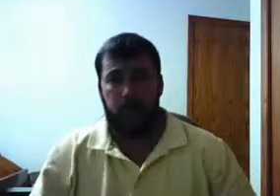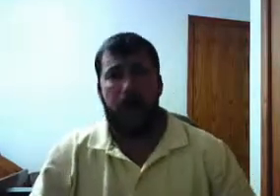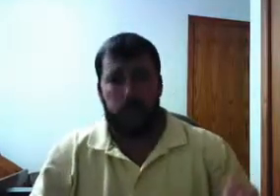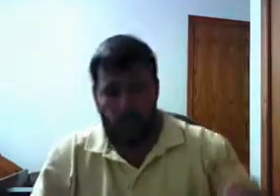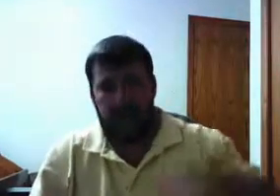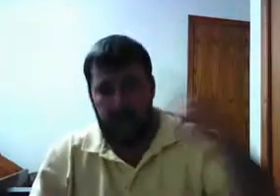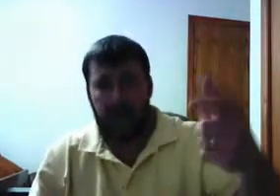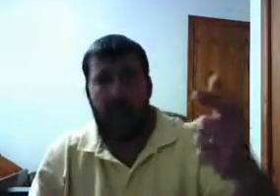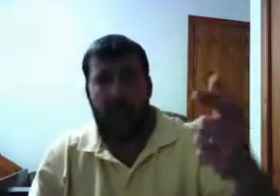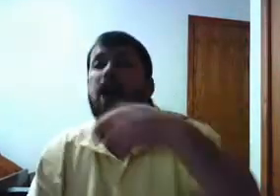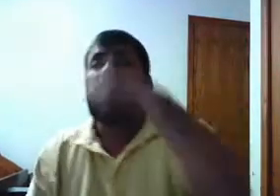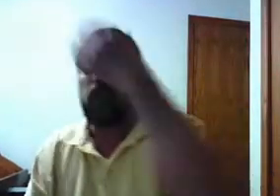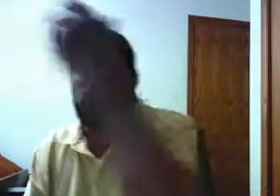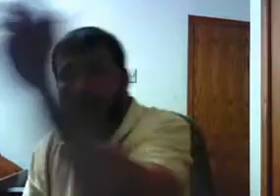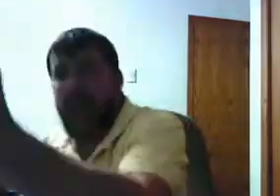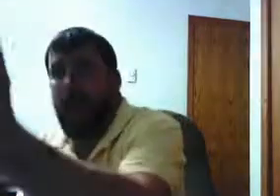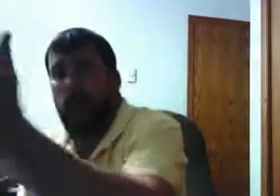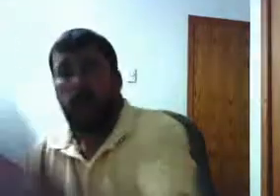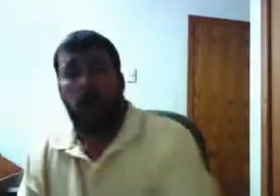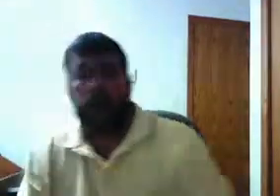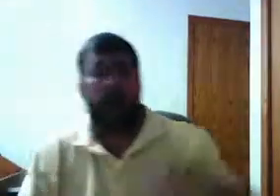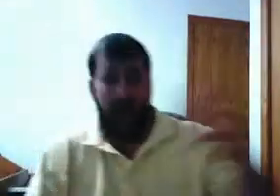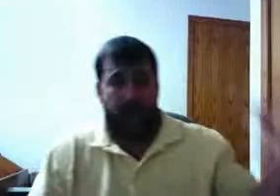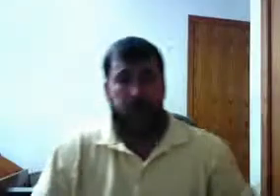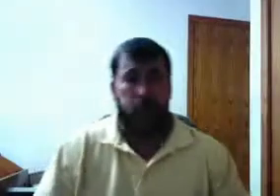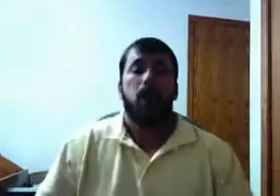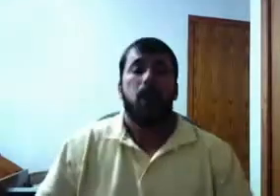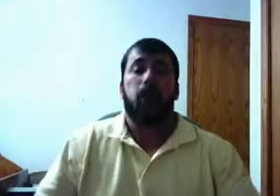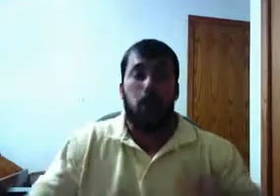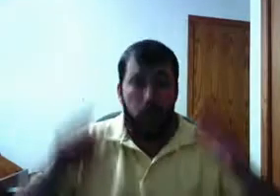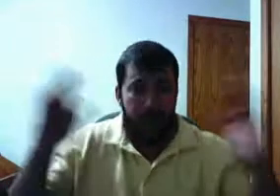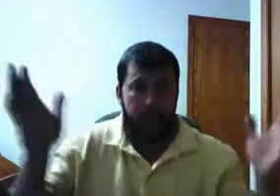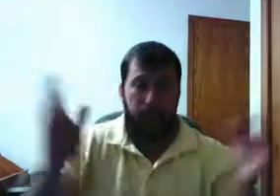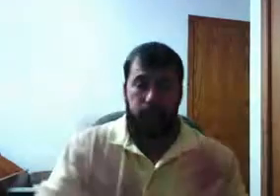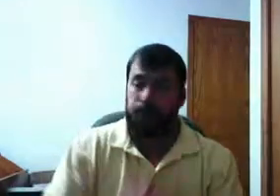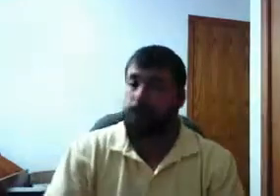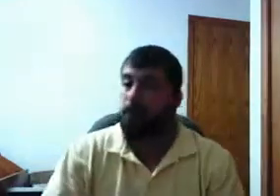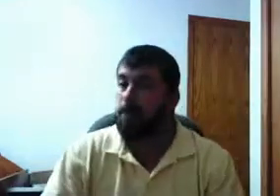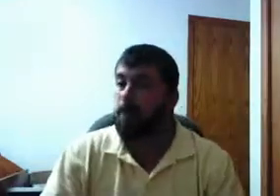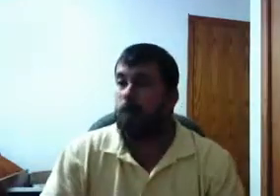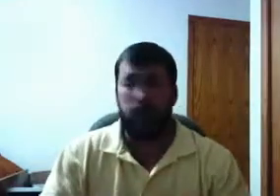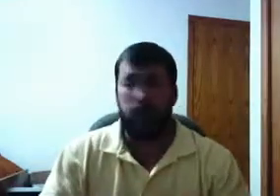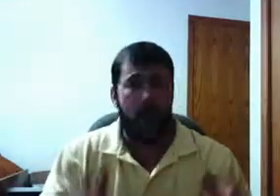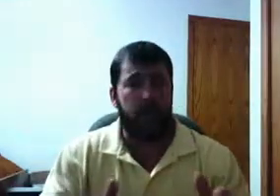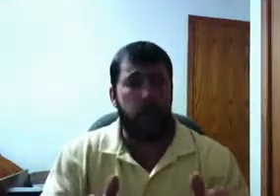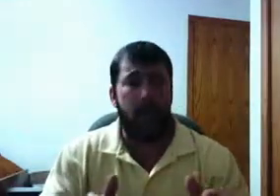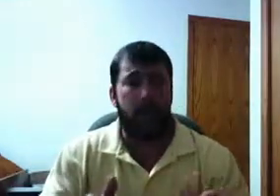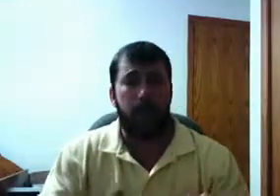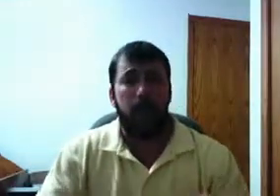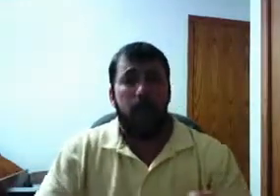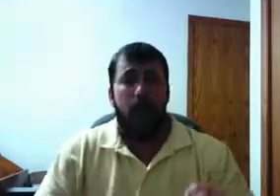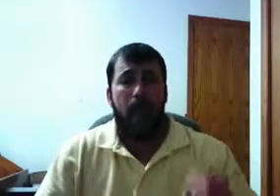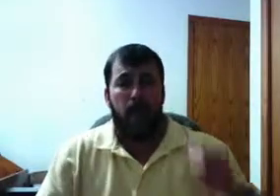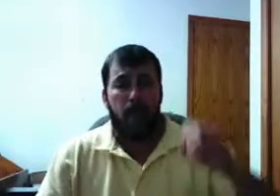translate that to the now, or to the last year. Do you remember, when Barack Obama and Hillary